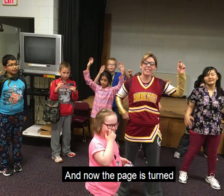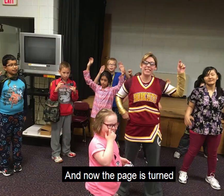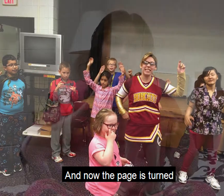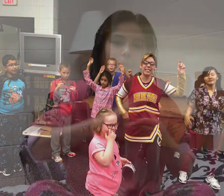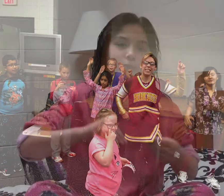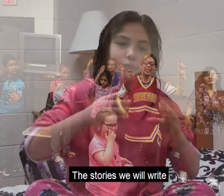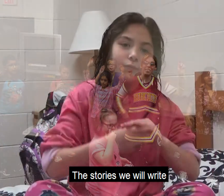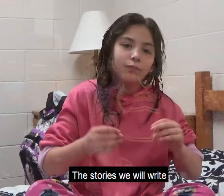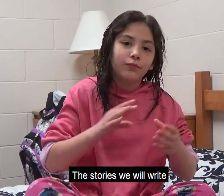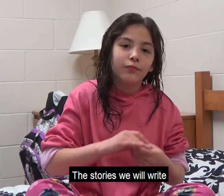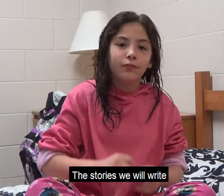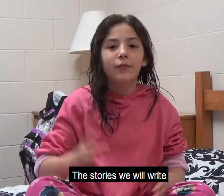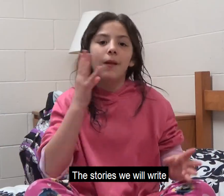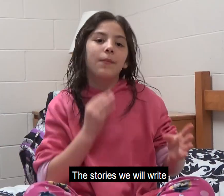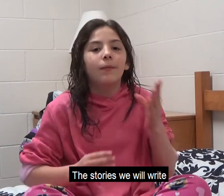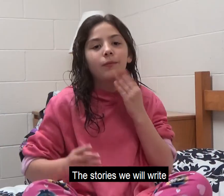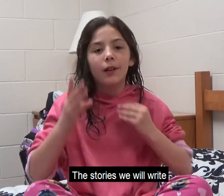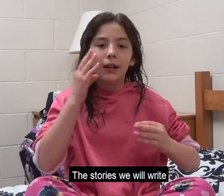The stories we will write